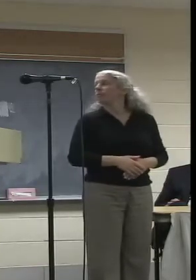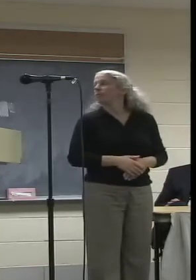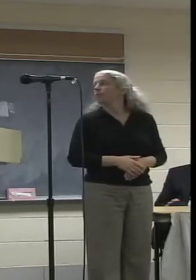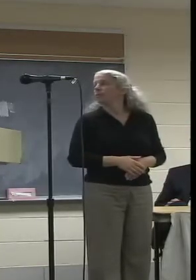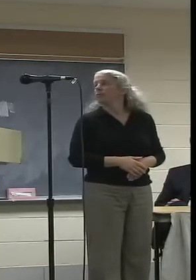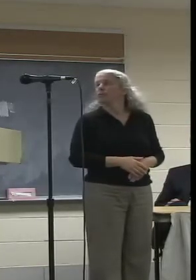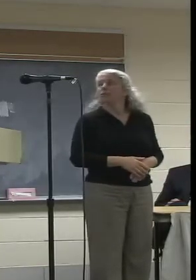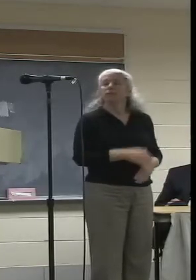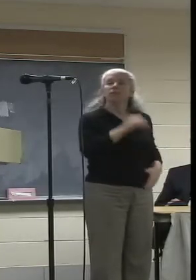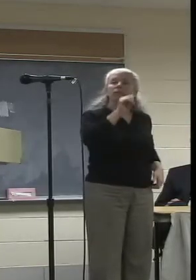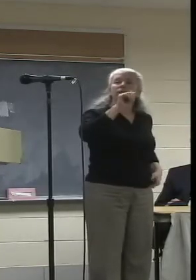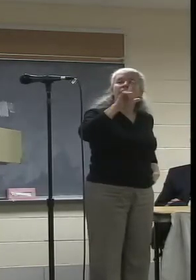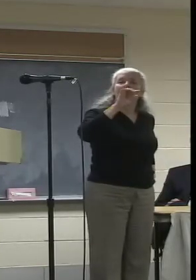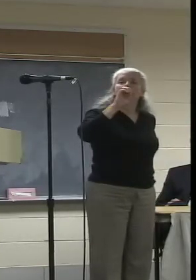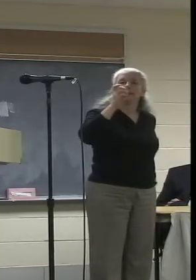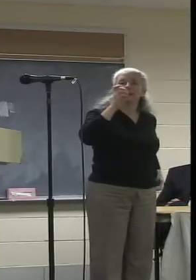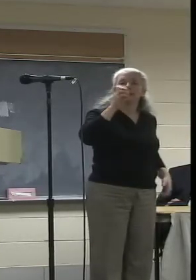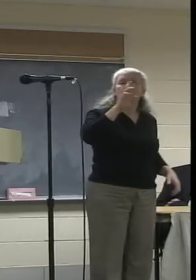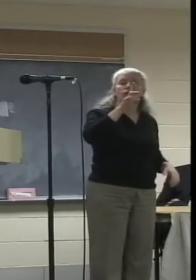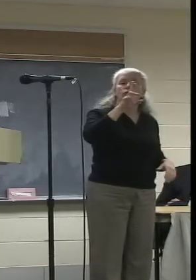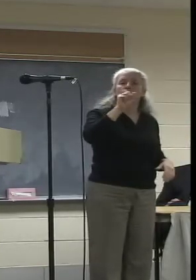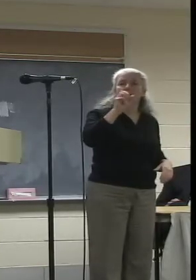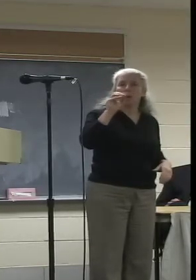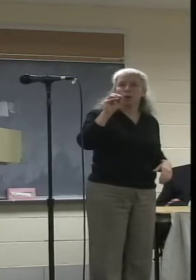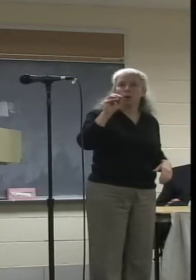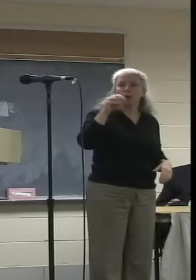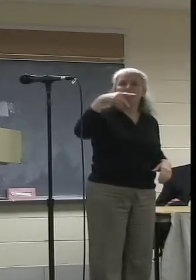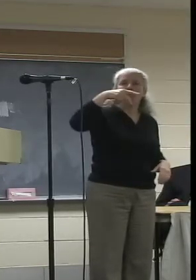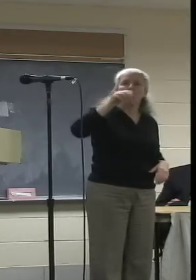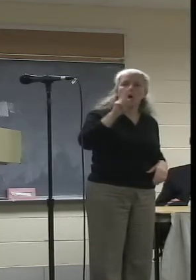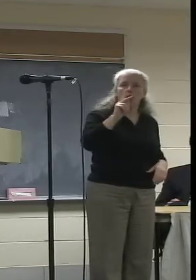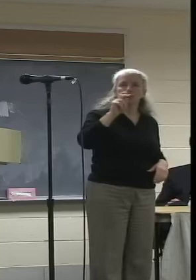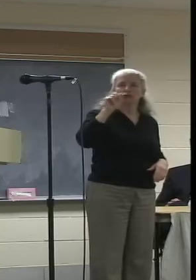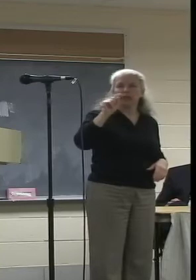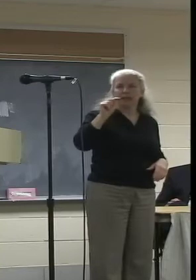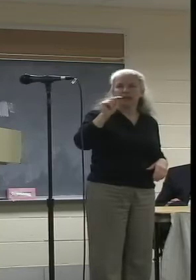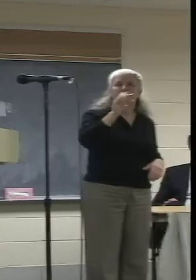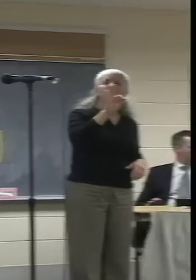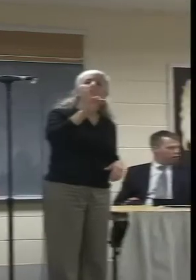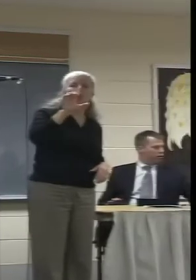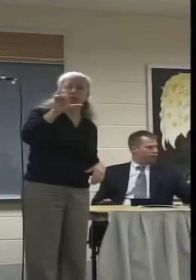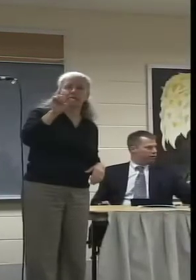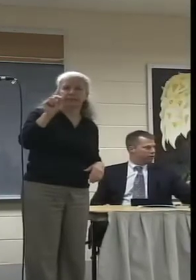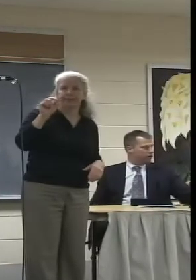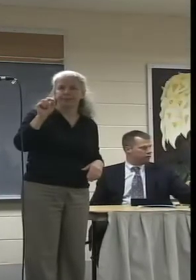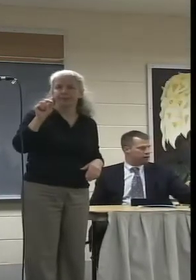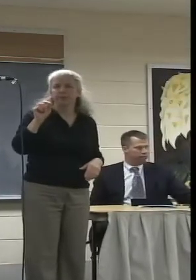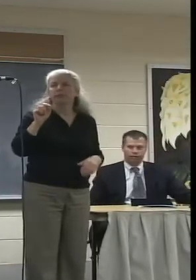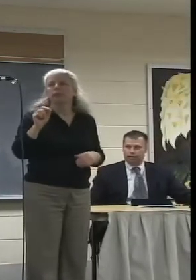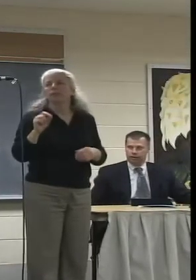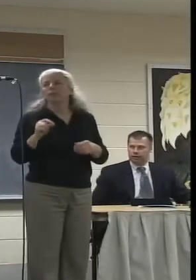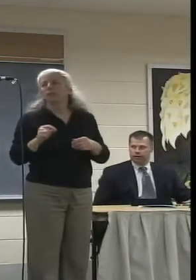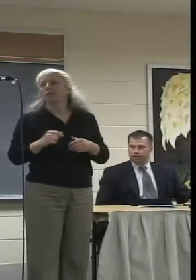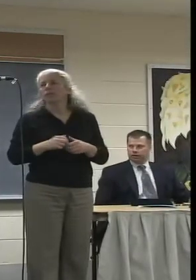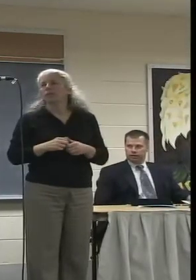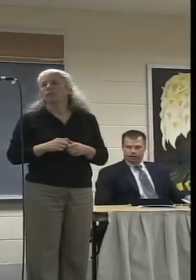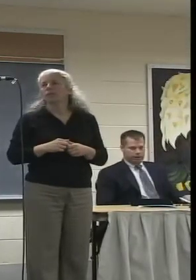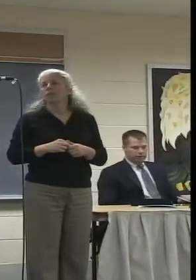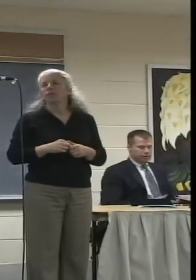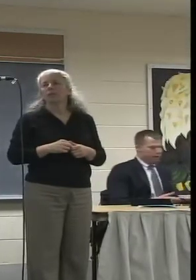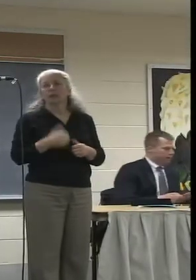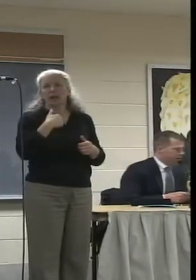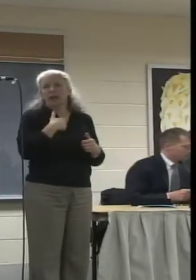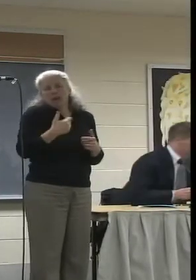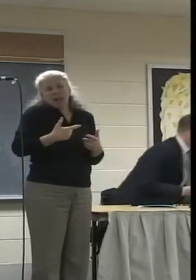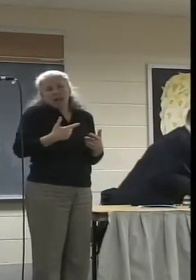Hi, my name is Alex Russo. I live at 13 Park Street in Florence. I am speaking as a longtime